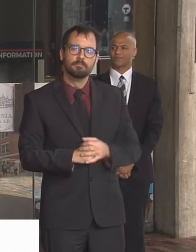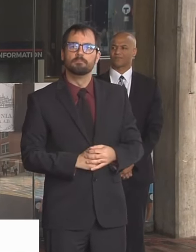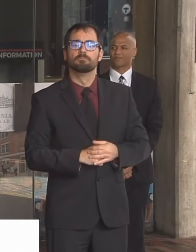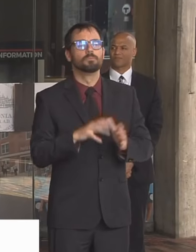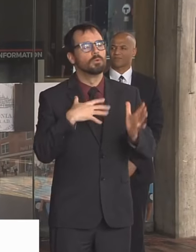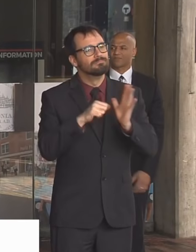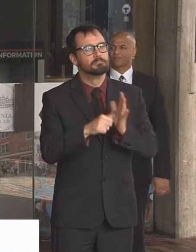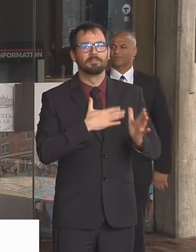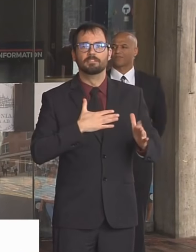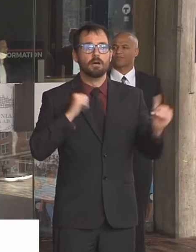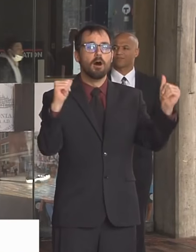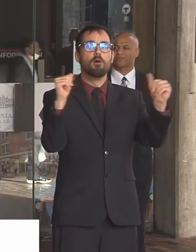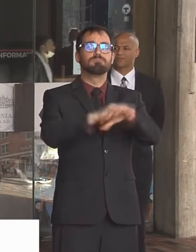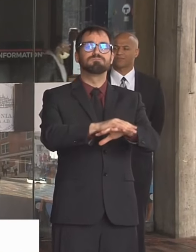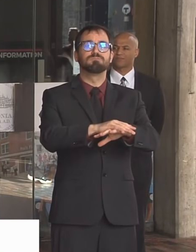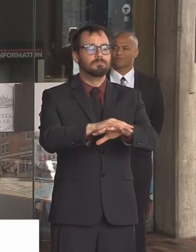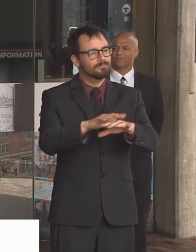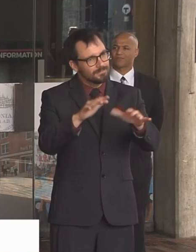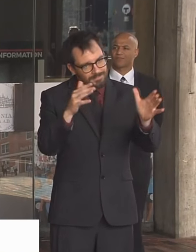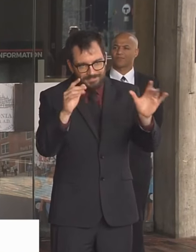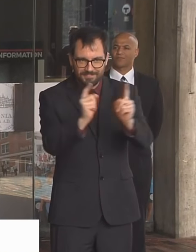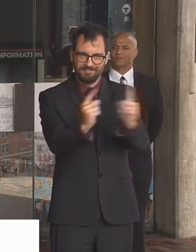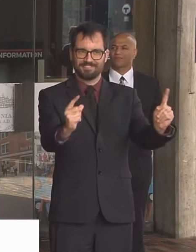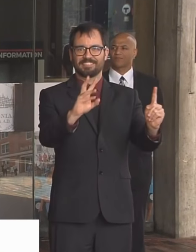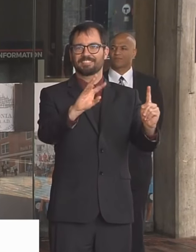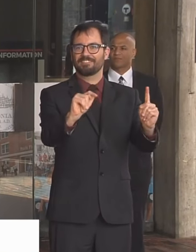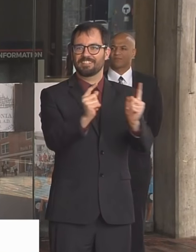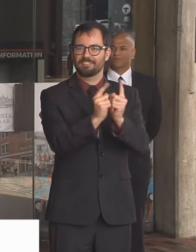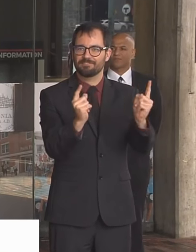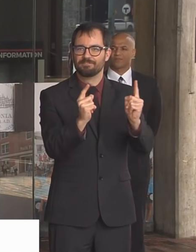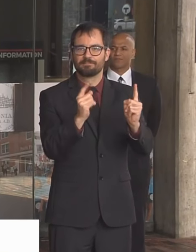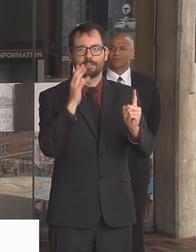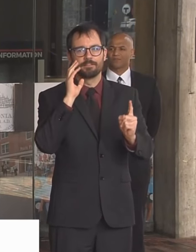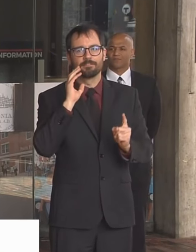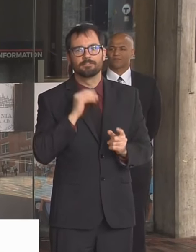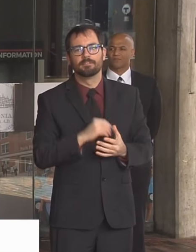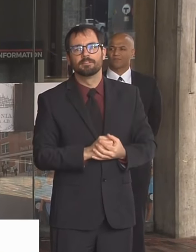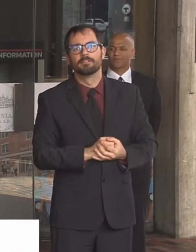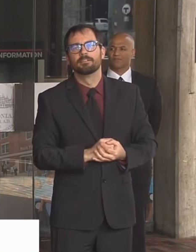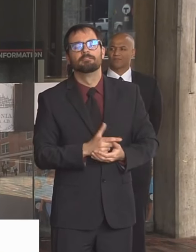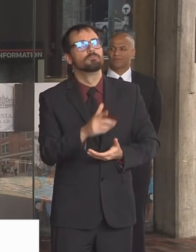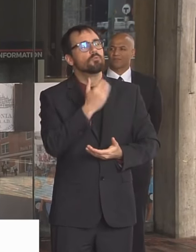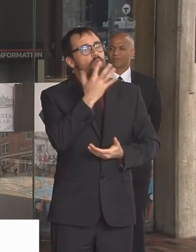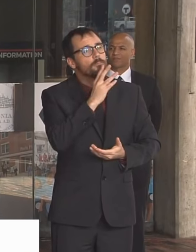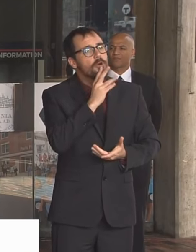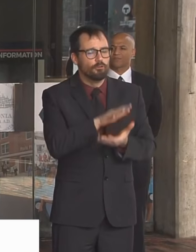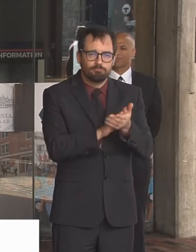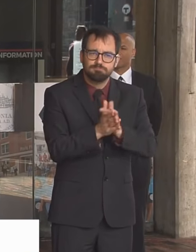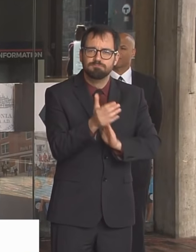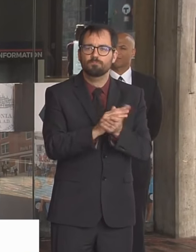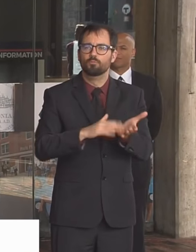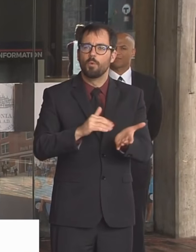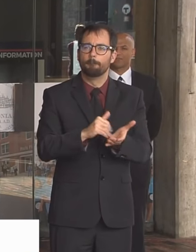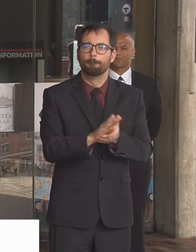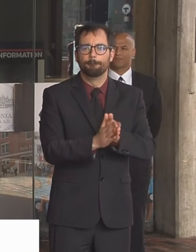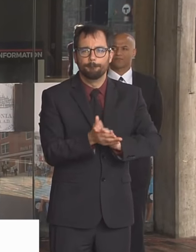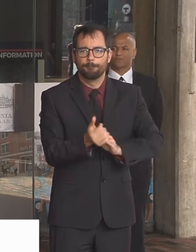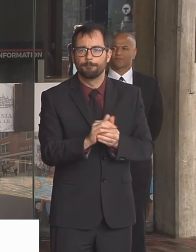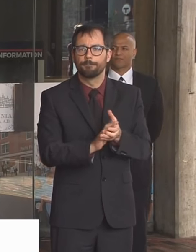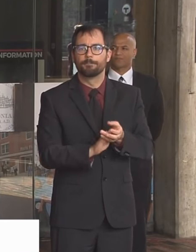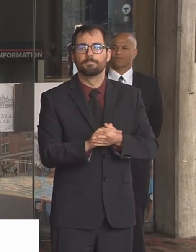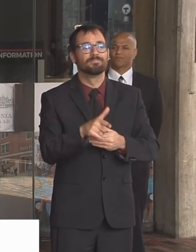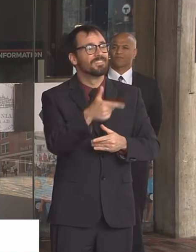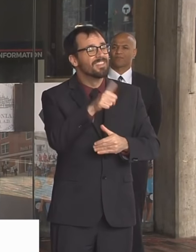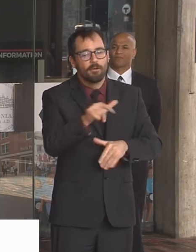hand washing with soap and soap and warm water sanitizing disinfecting your surfaces not just your